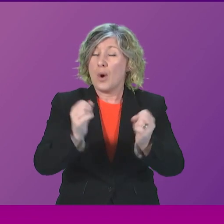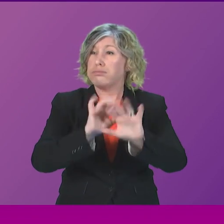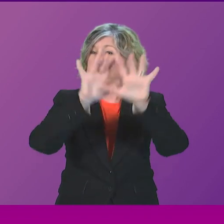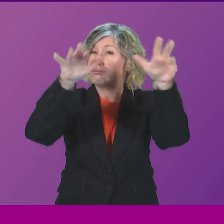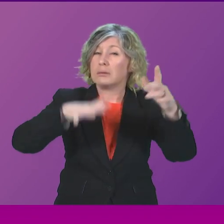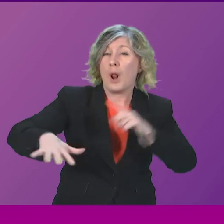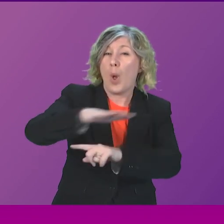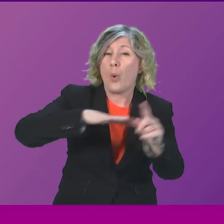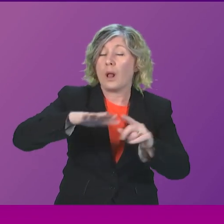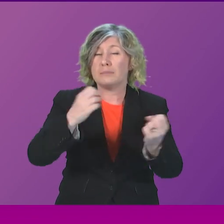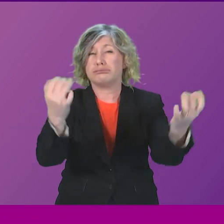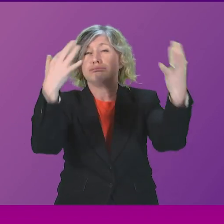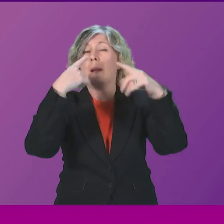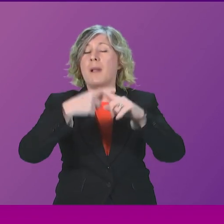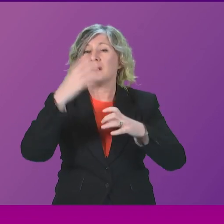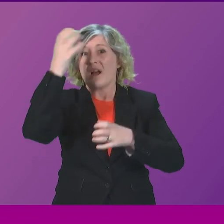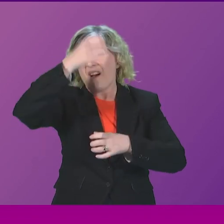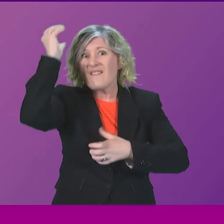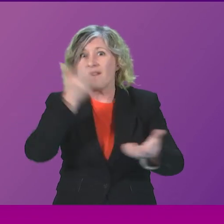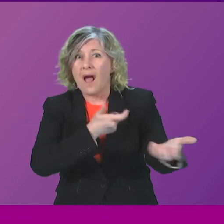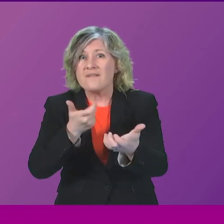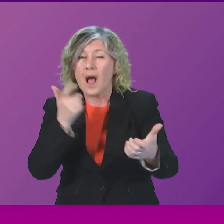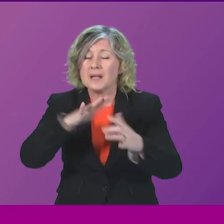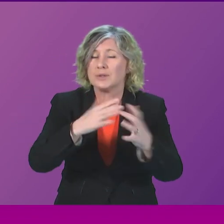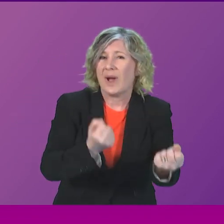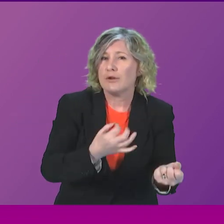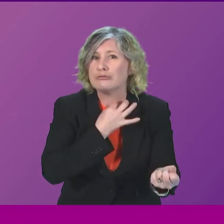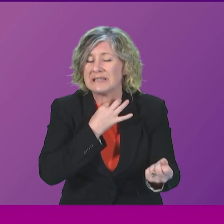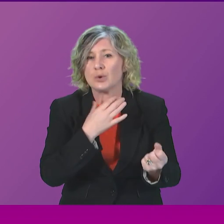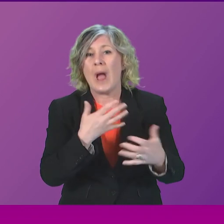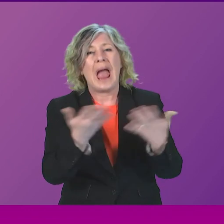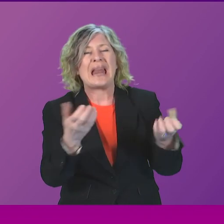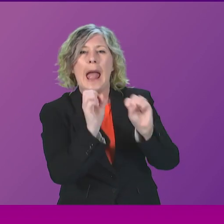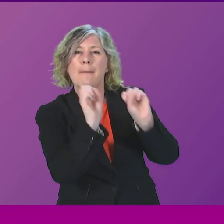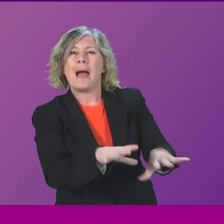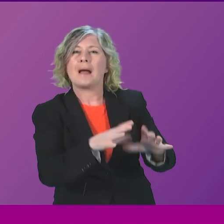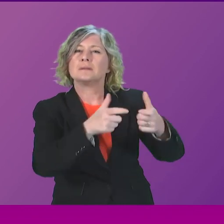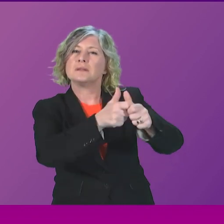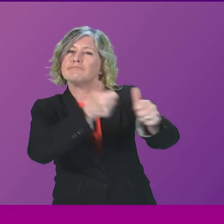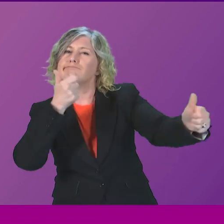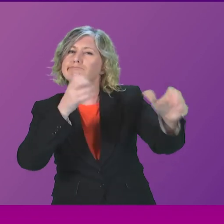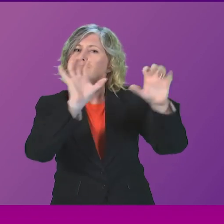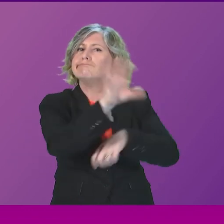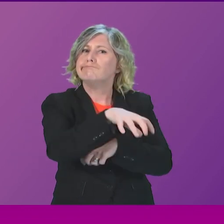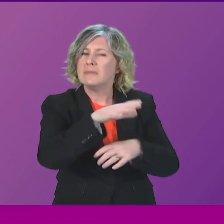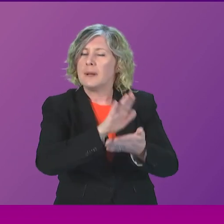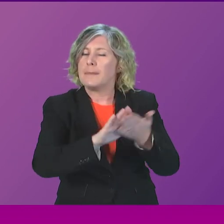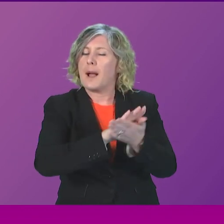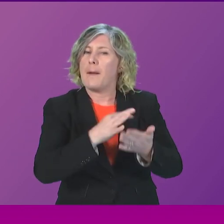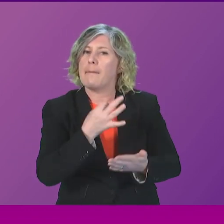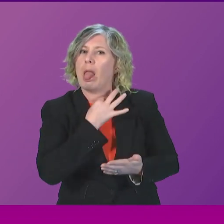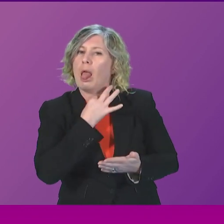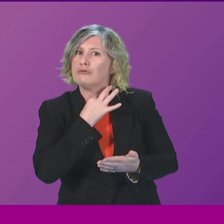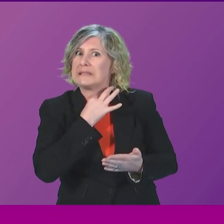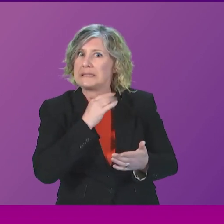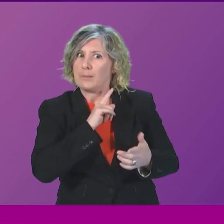The Fire Service inform me they believe the site is a major hazard and a danger to anyone entering it, and given the scale of the site, it cannot possibly be made